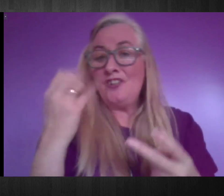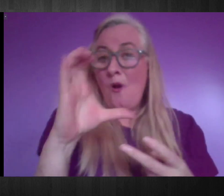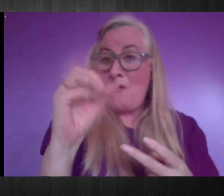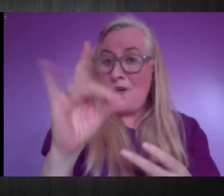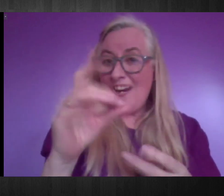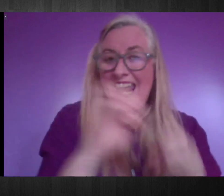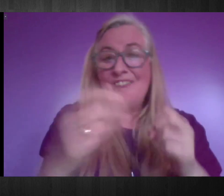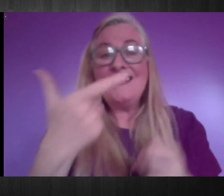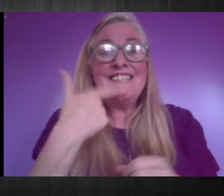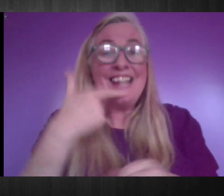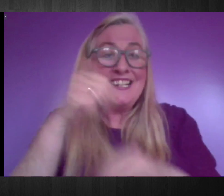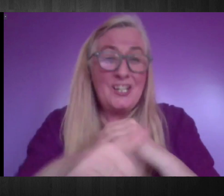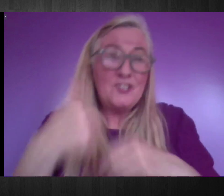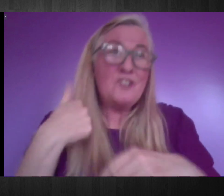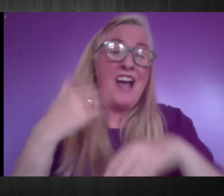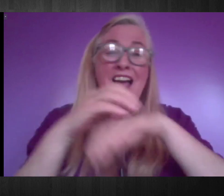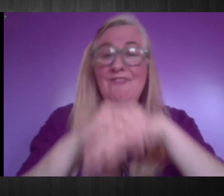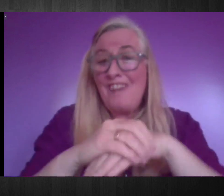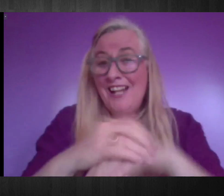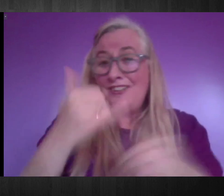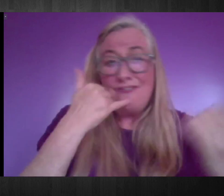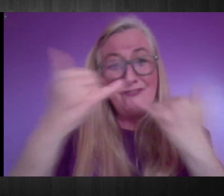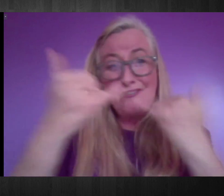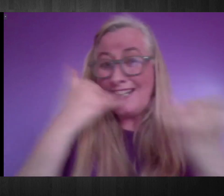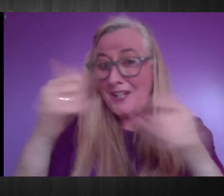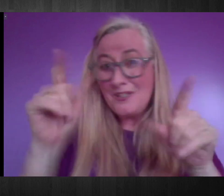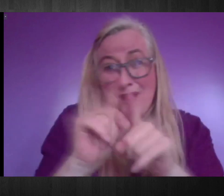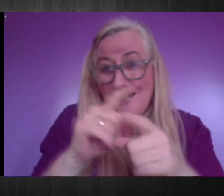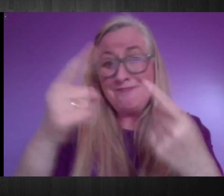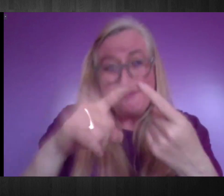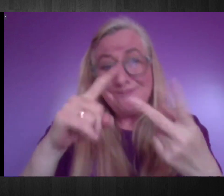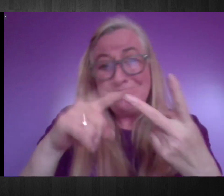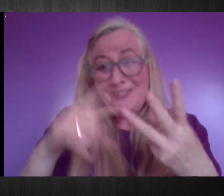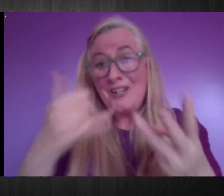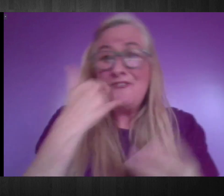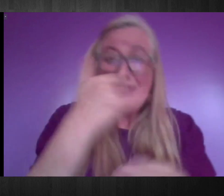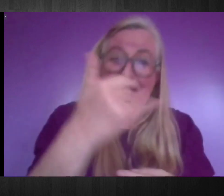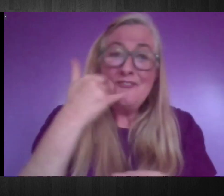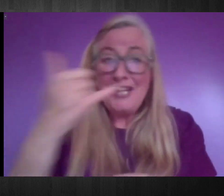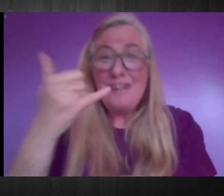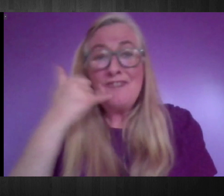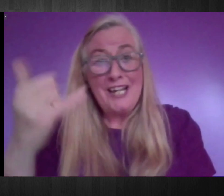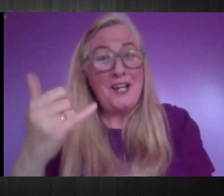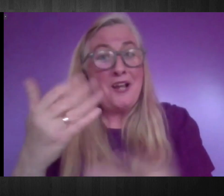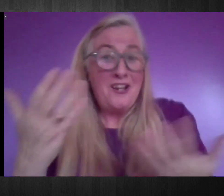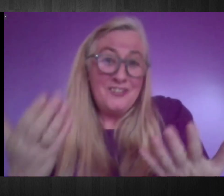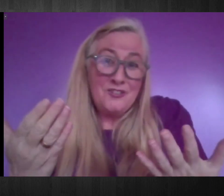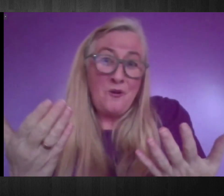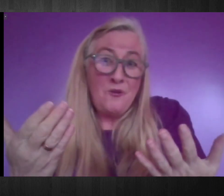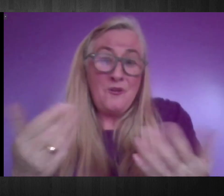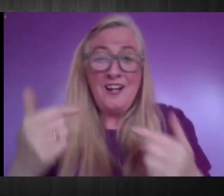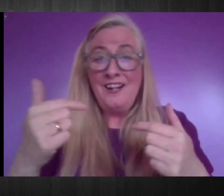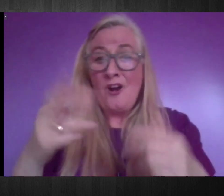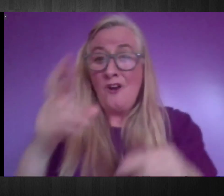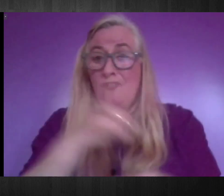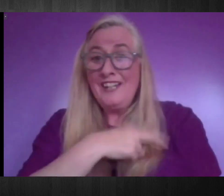So I ring a few friends that I have as well and ring them. Like, there was seemingly that it was all about the